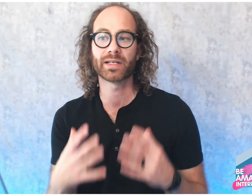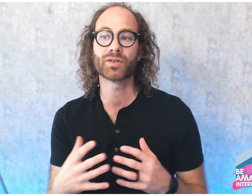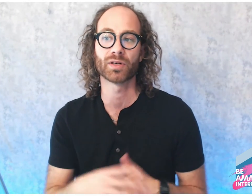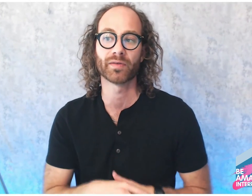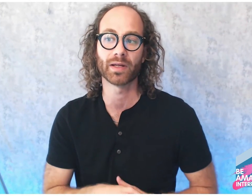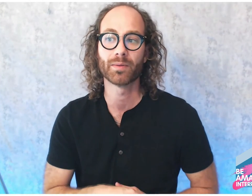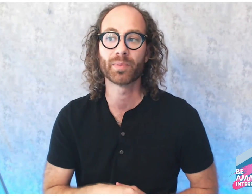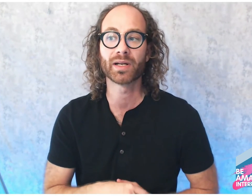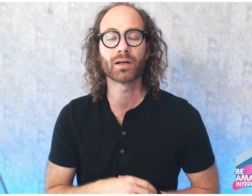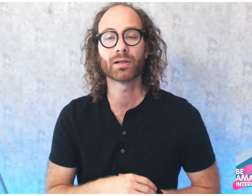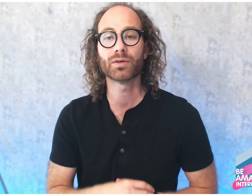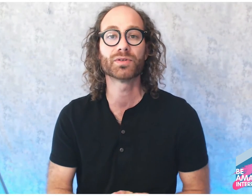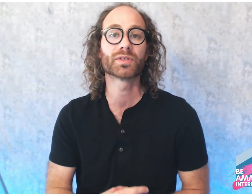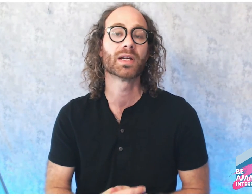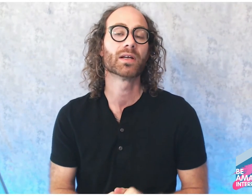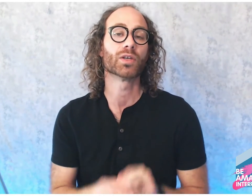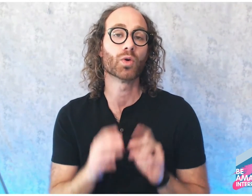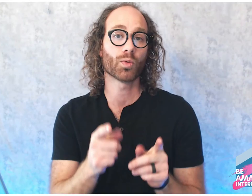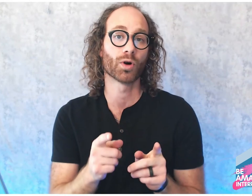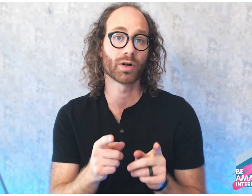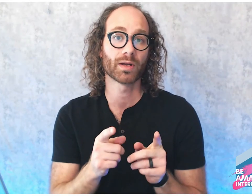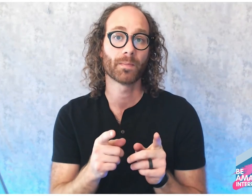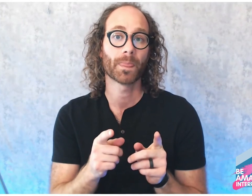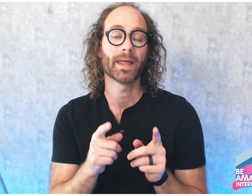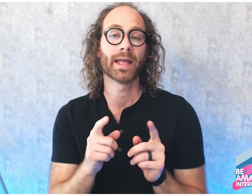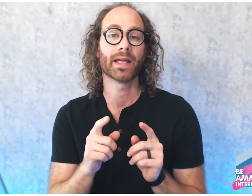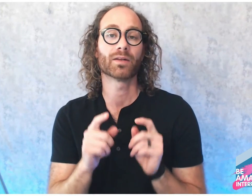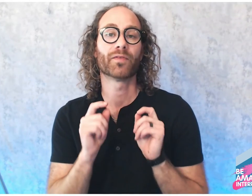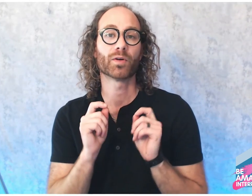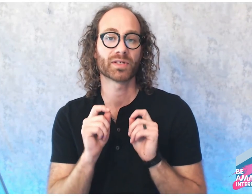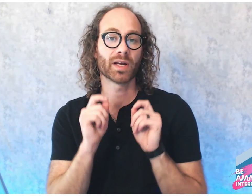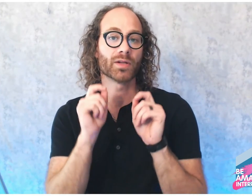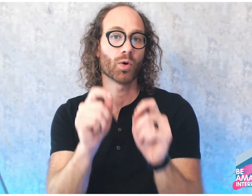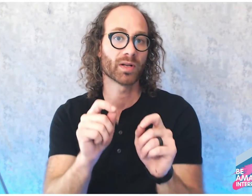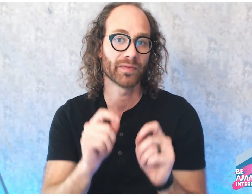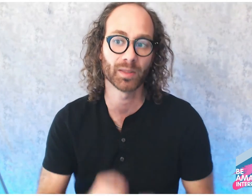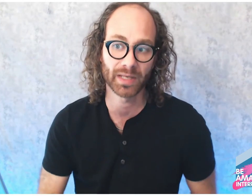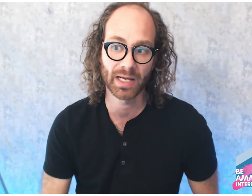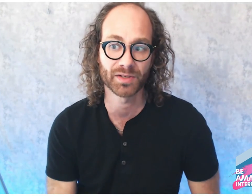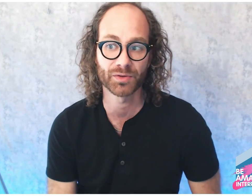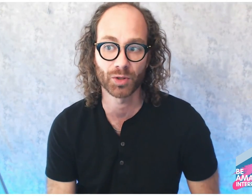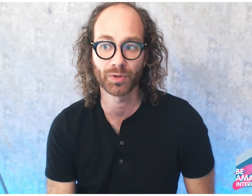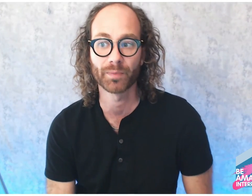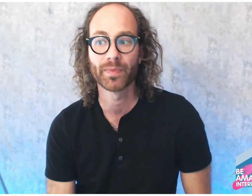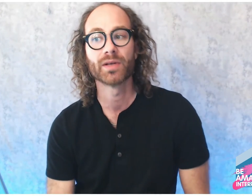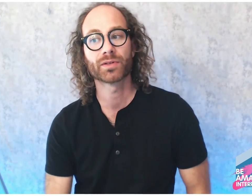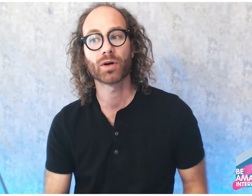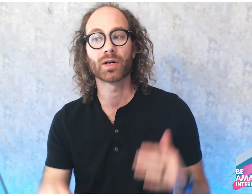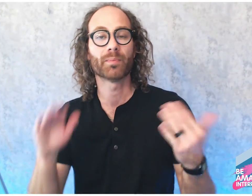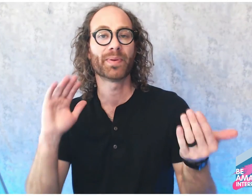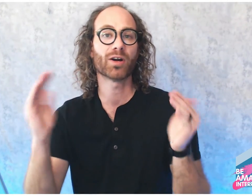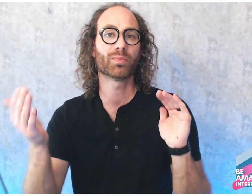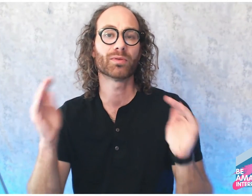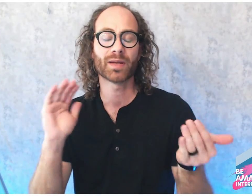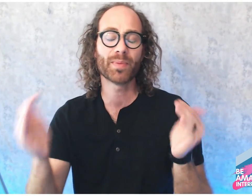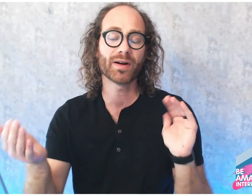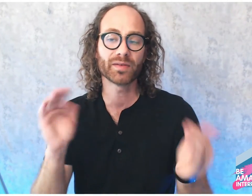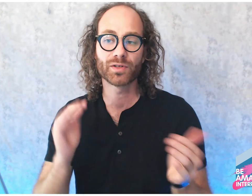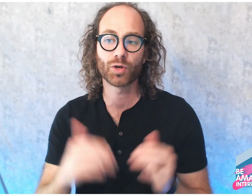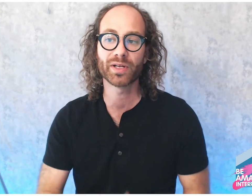of it, but it includes your work and focusing on your development as an interpreter. So comparative interpreting would